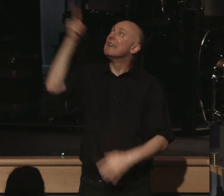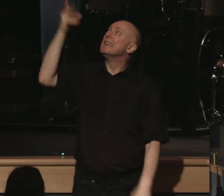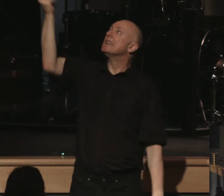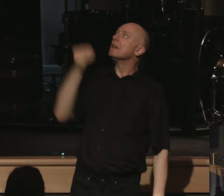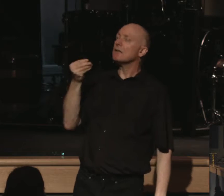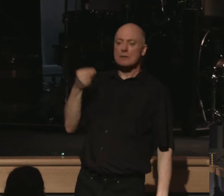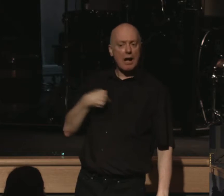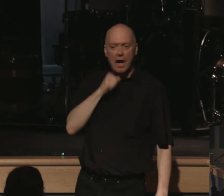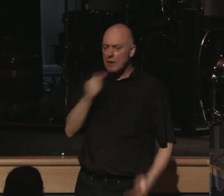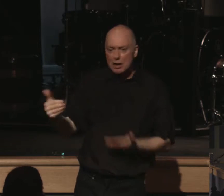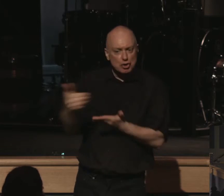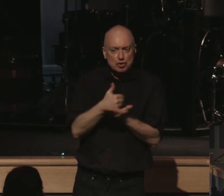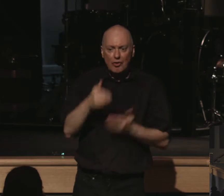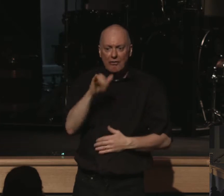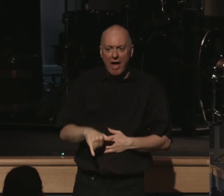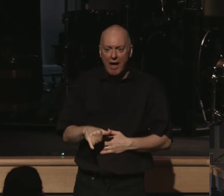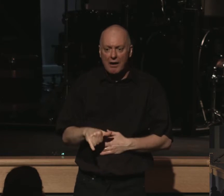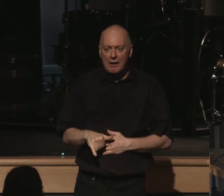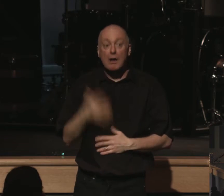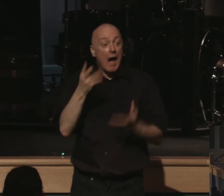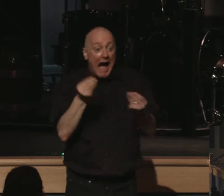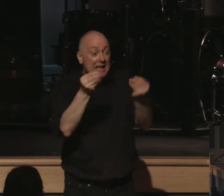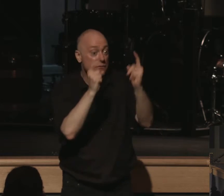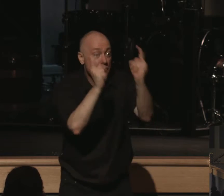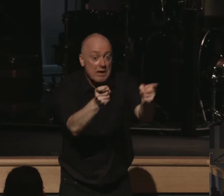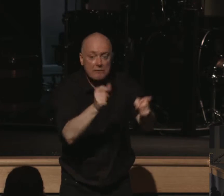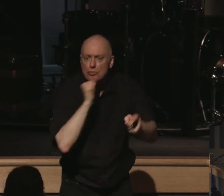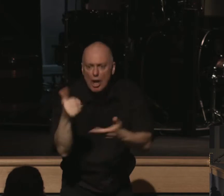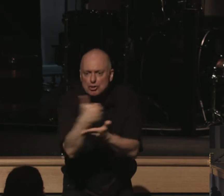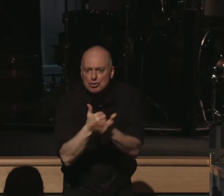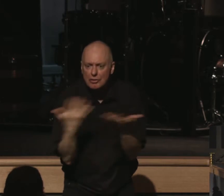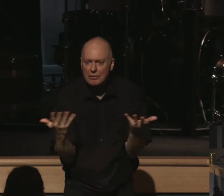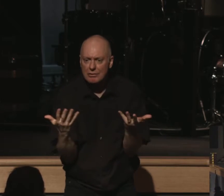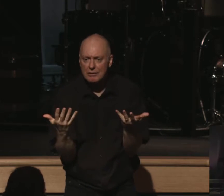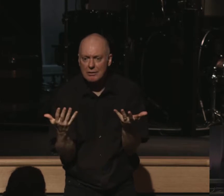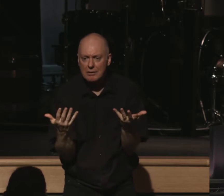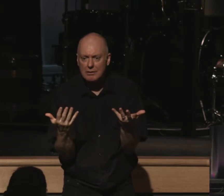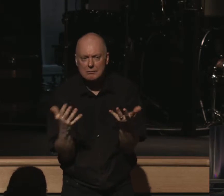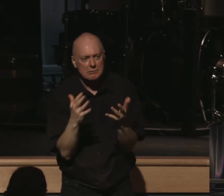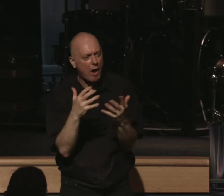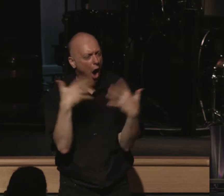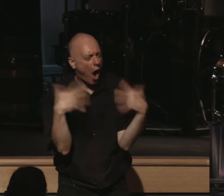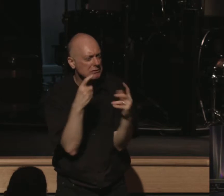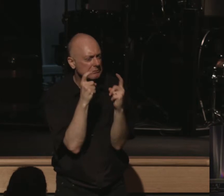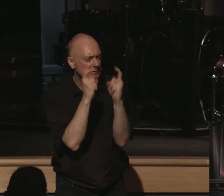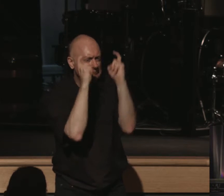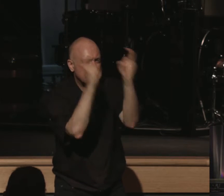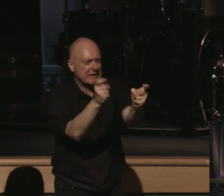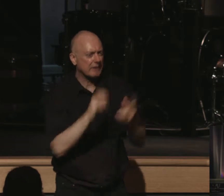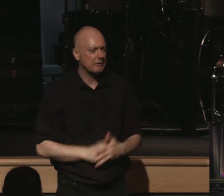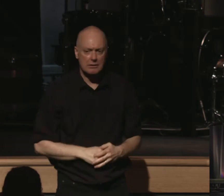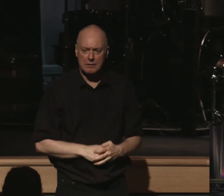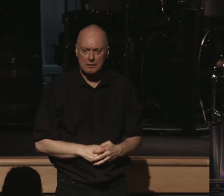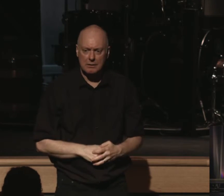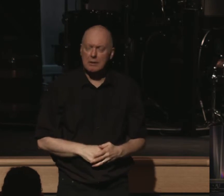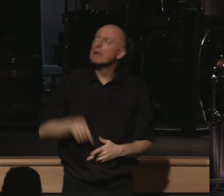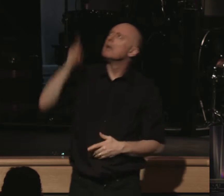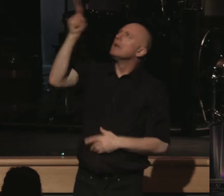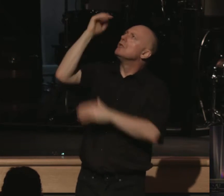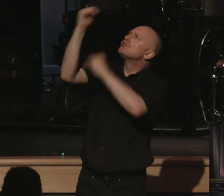that you do not deserve. I give you a gift, even though you don't deserve it. It's a great and awesome gift. Who he is is gracious and who he